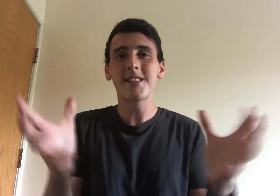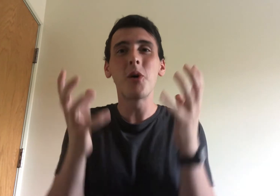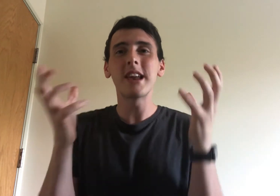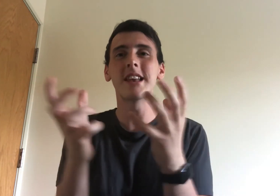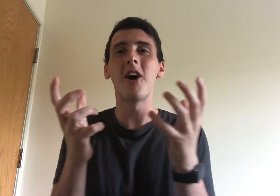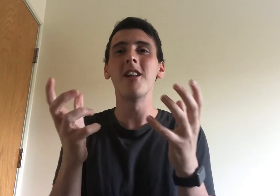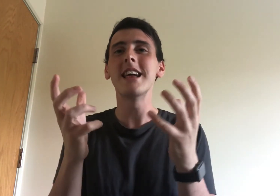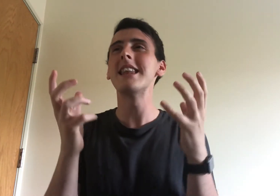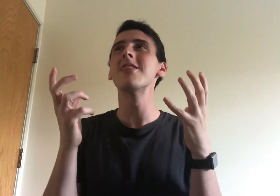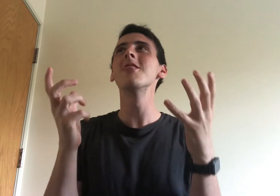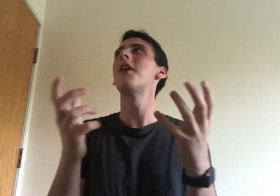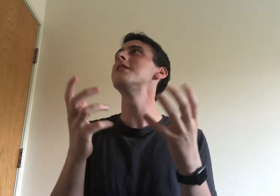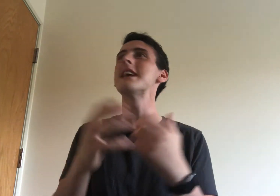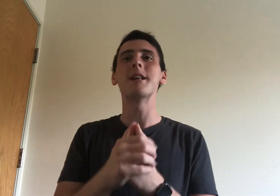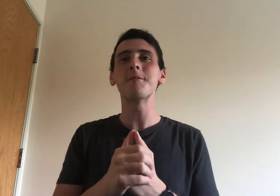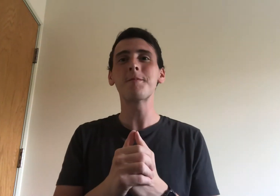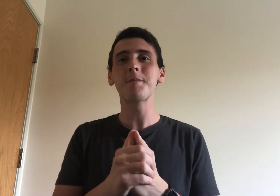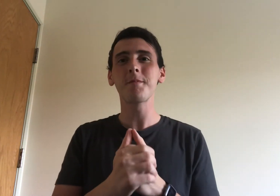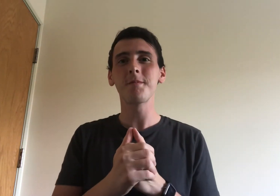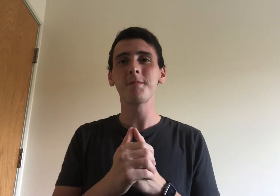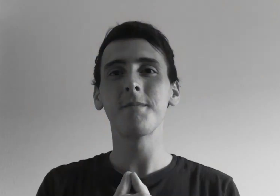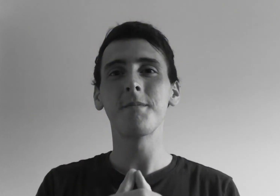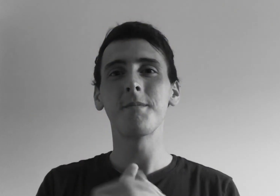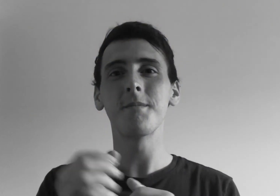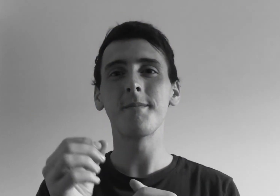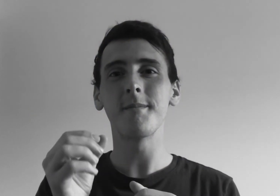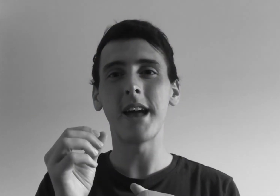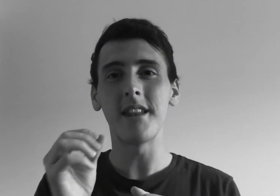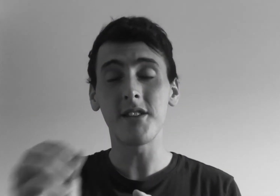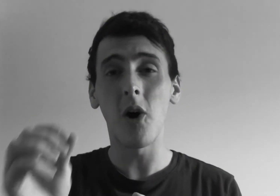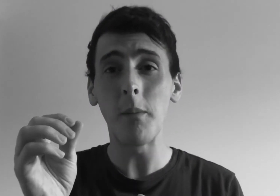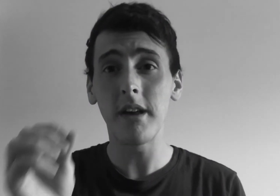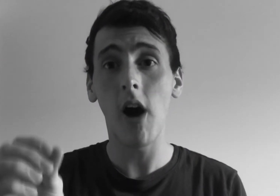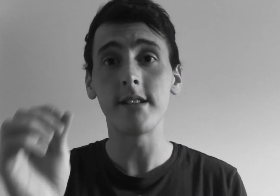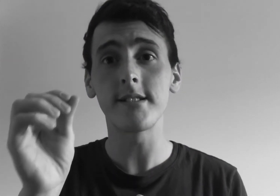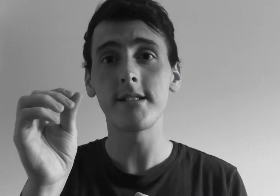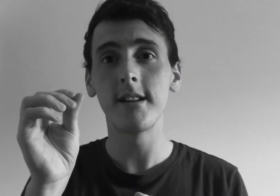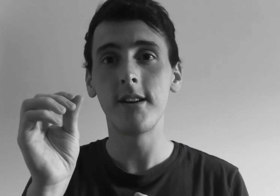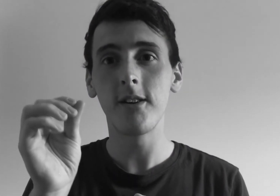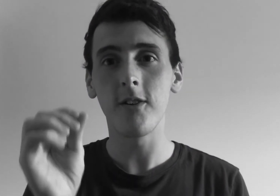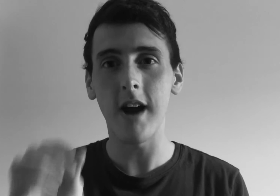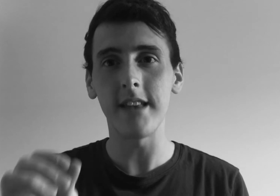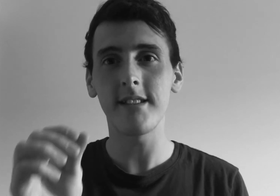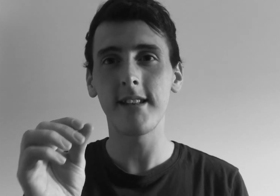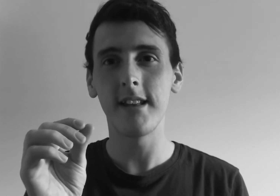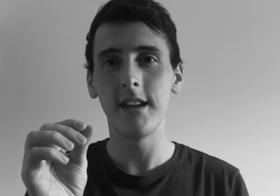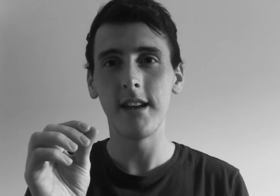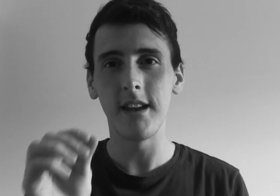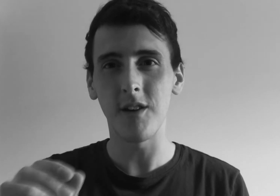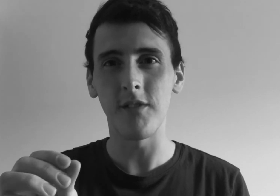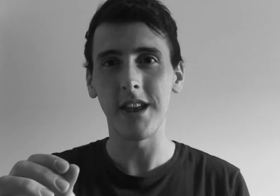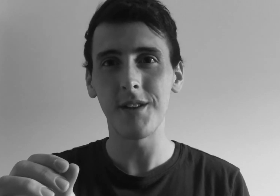soaking it all in and loving it. And it's all because Christ intervened.